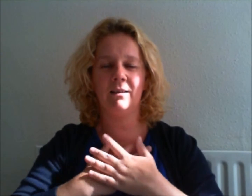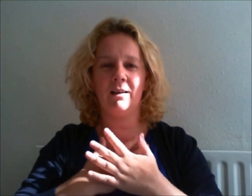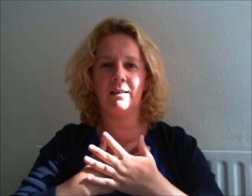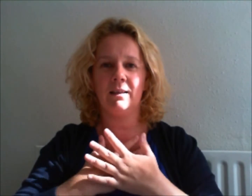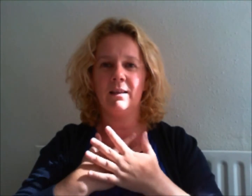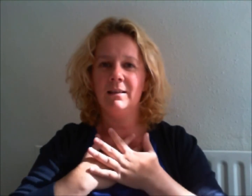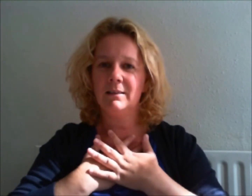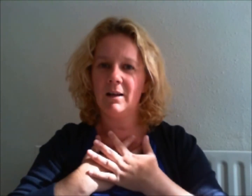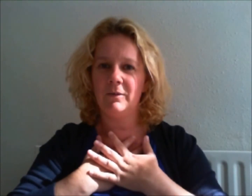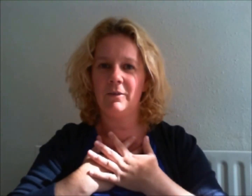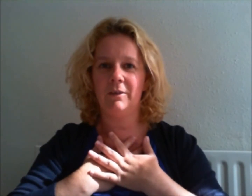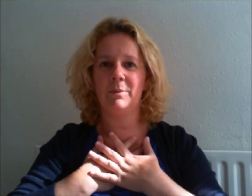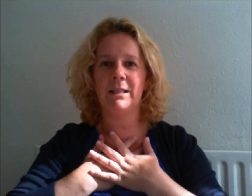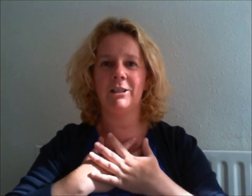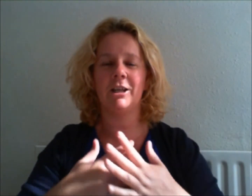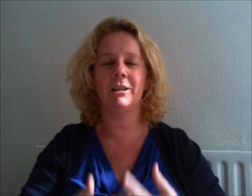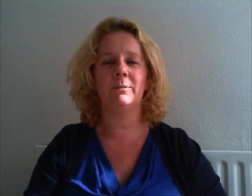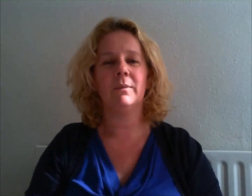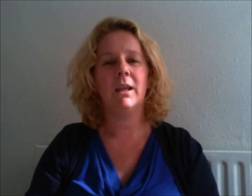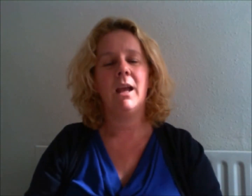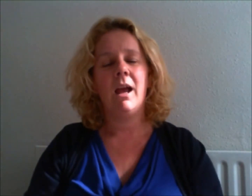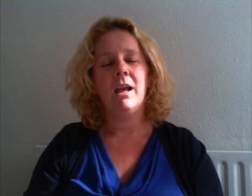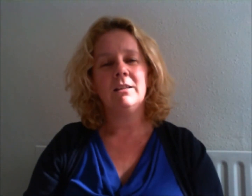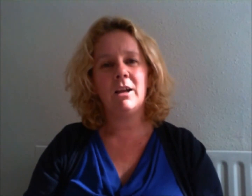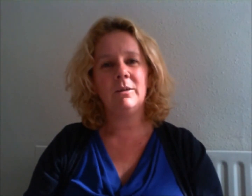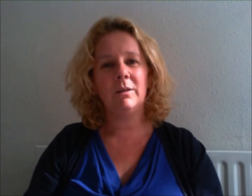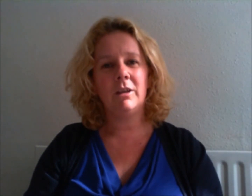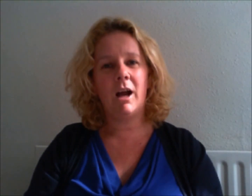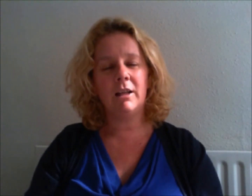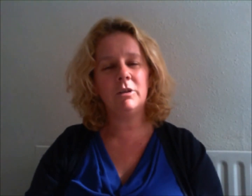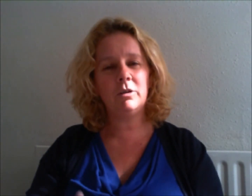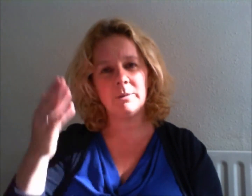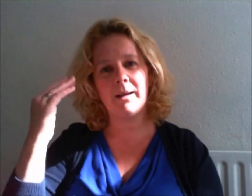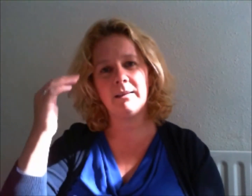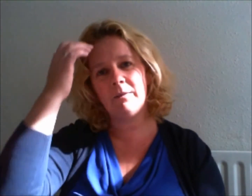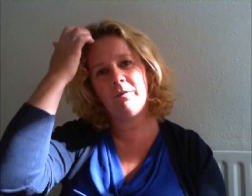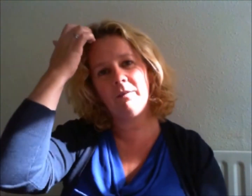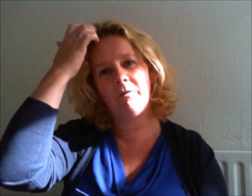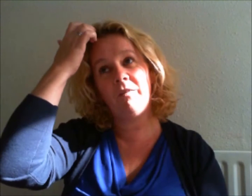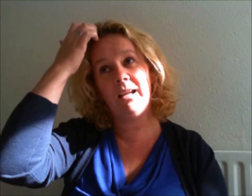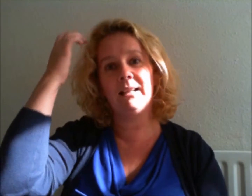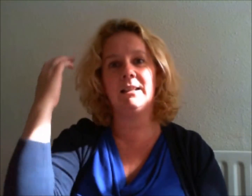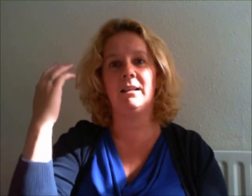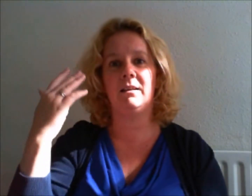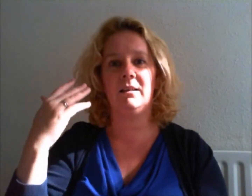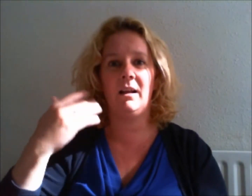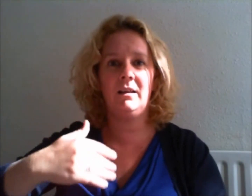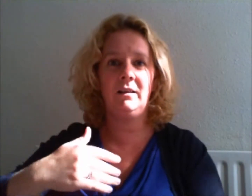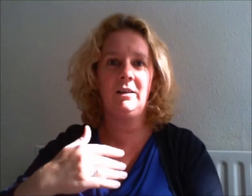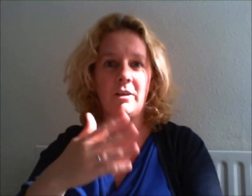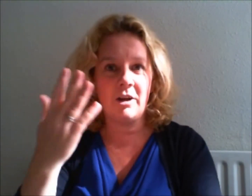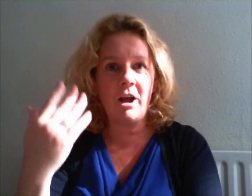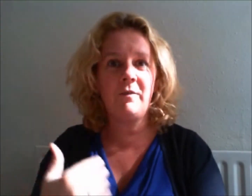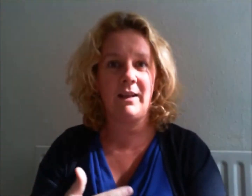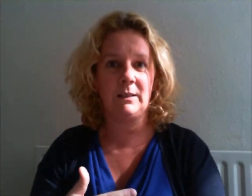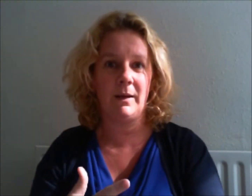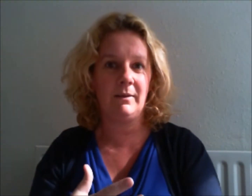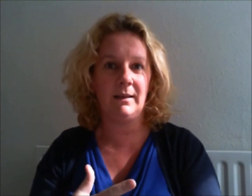a nice self-loving position. So I talked about the different feelings. That you know. That I've experienced